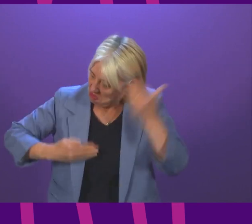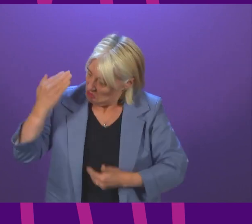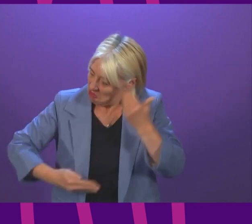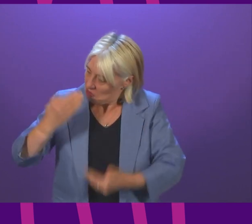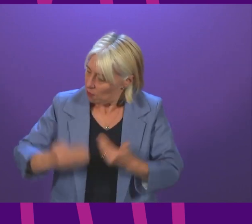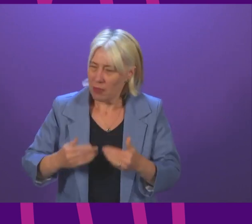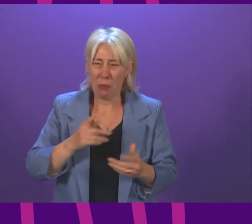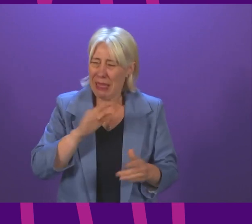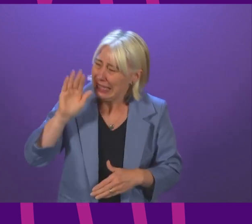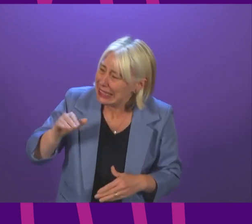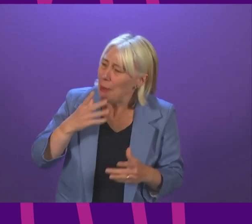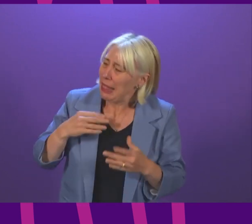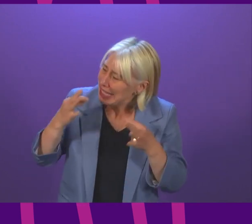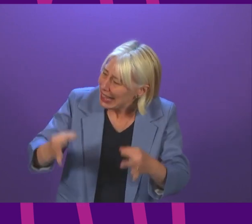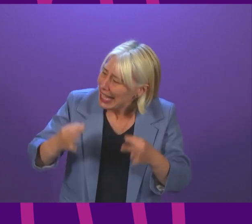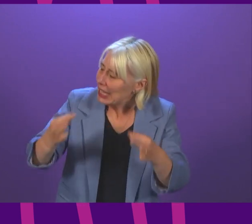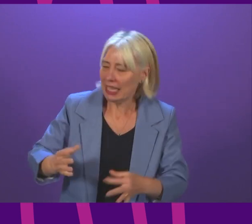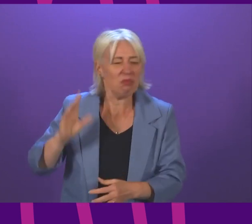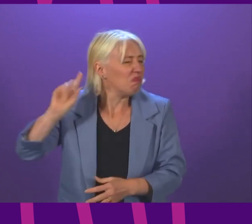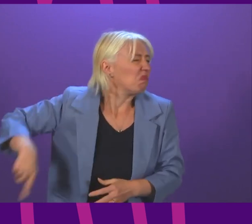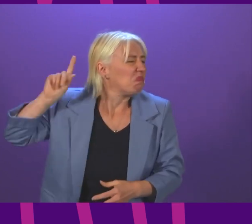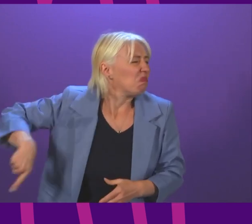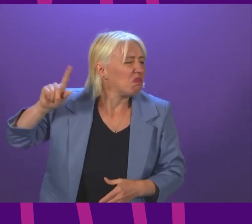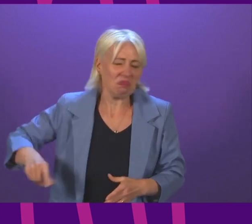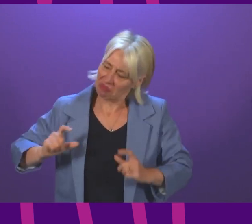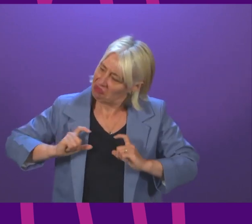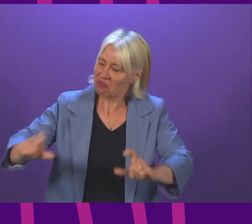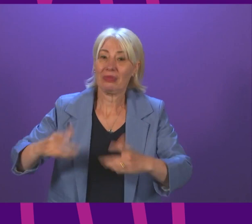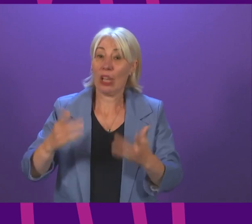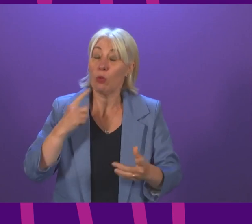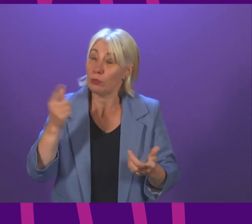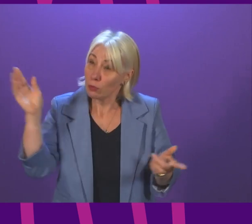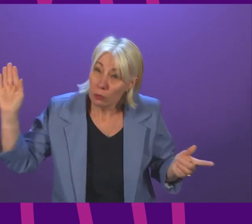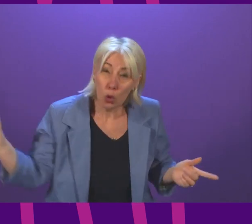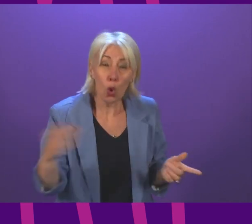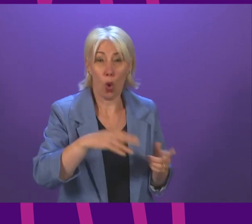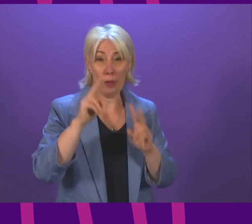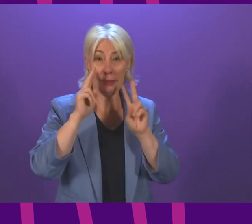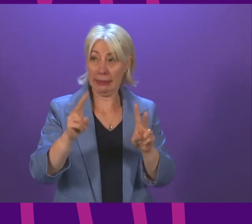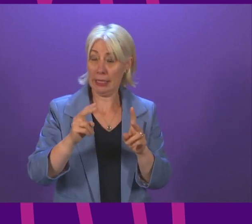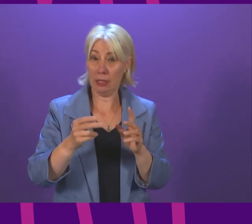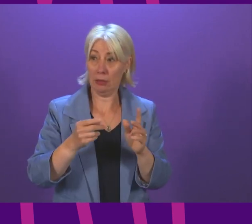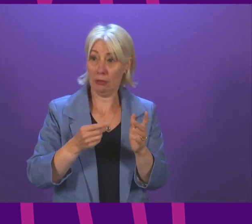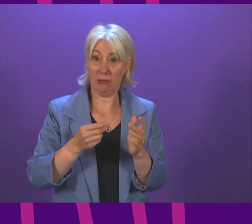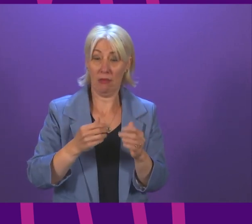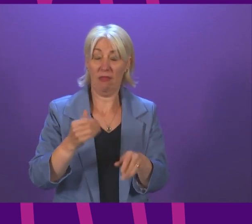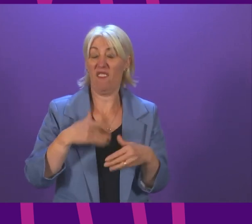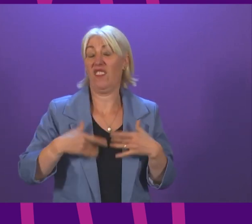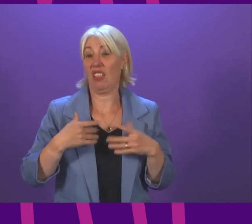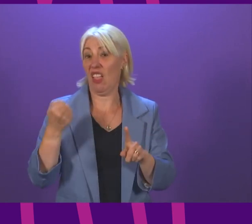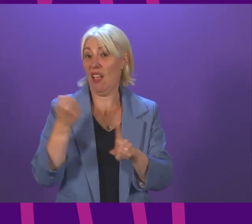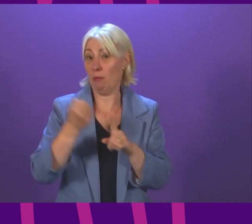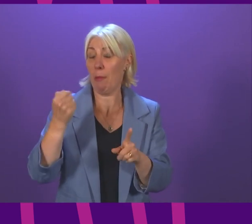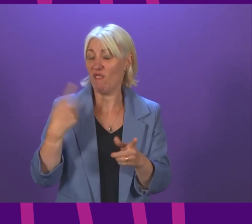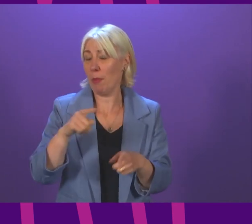requests to delay and everybody across the country is now seeing the result of this short-sighted ideology everywhere we look today Julian